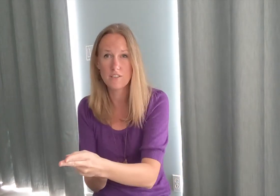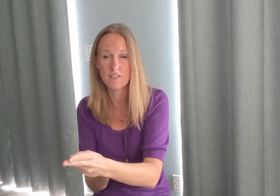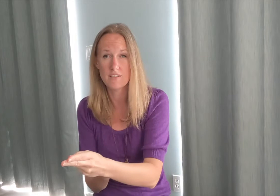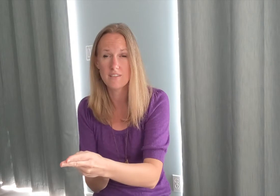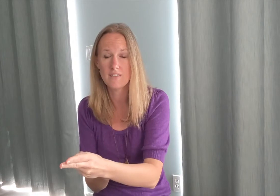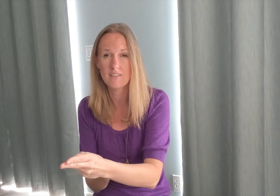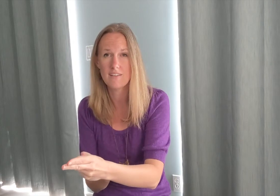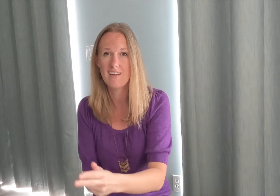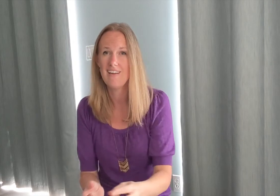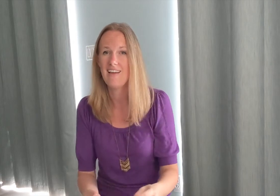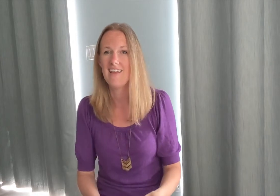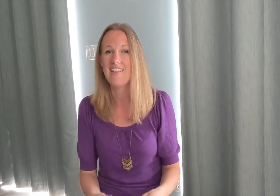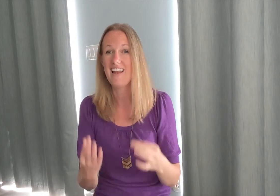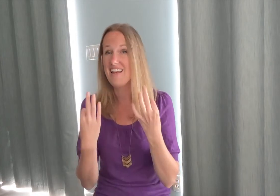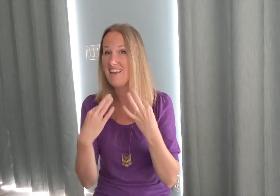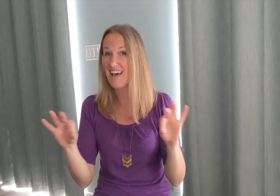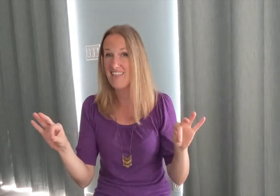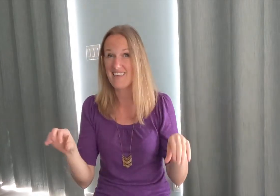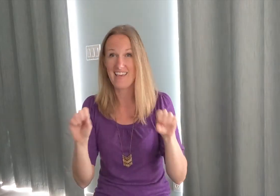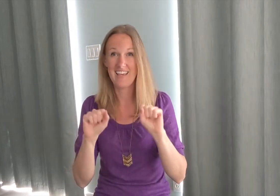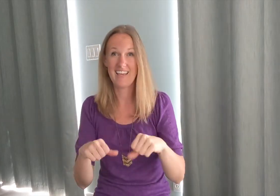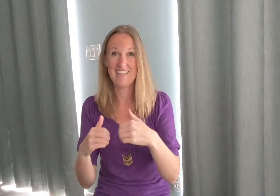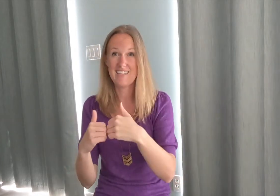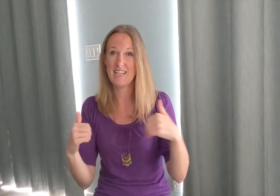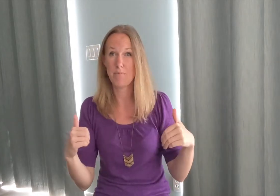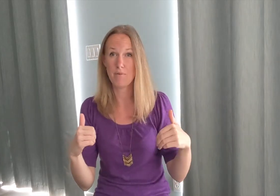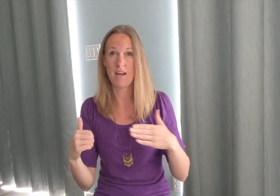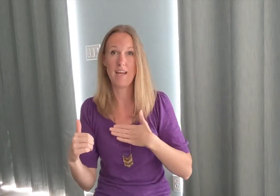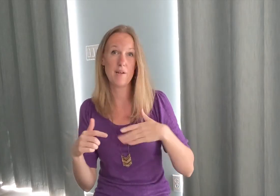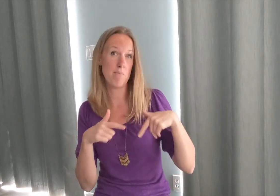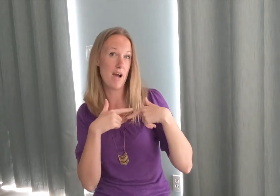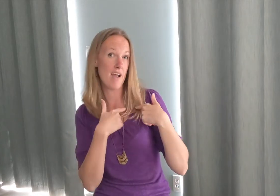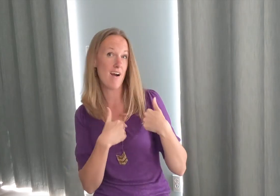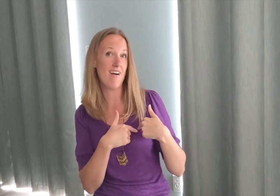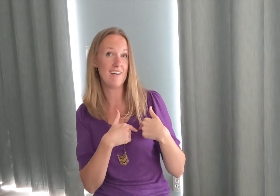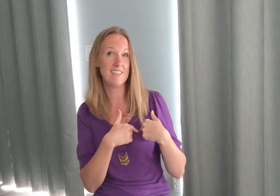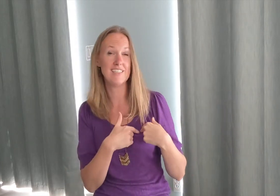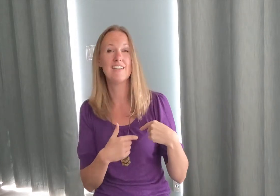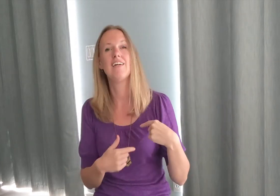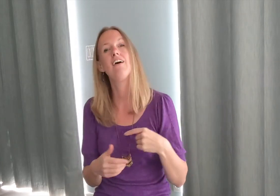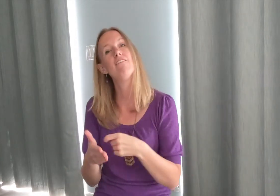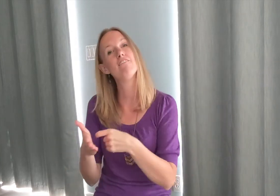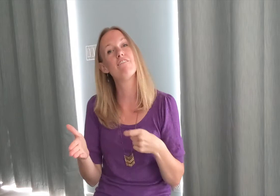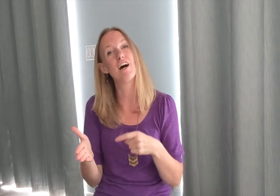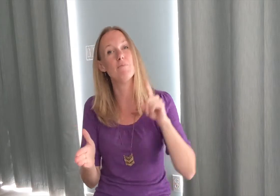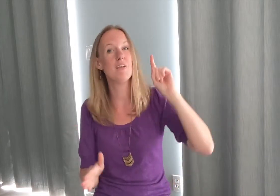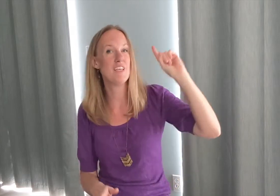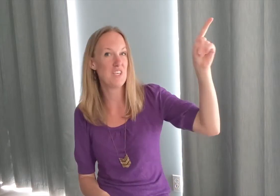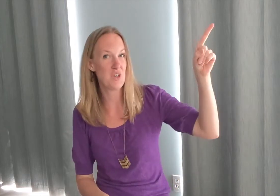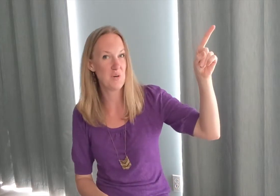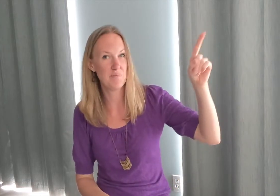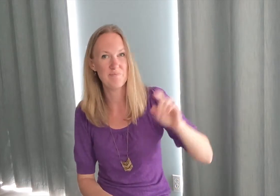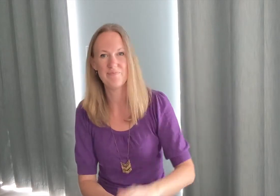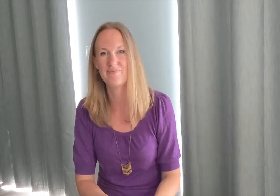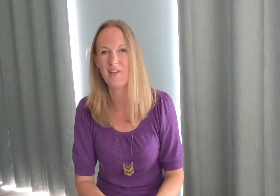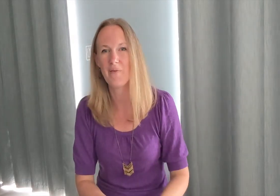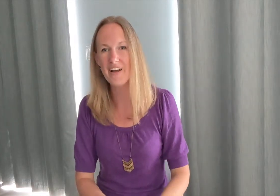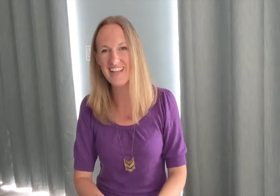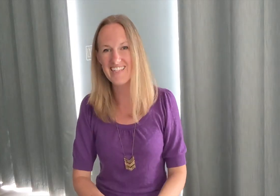that nothing can separate my heart from you one last